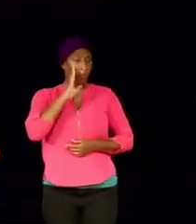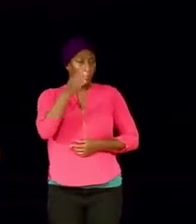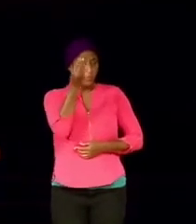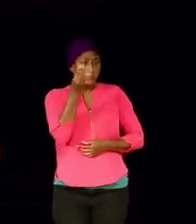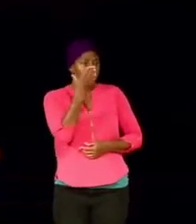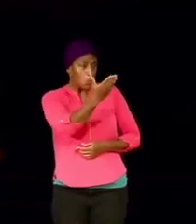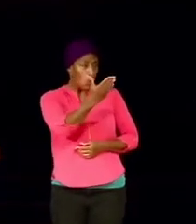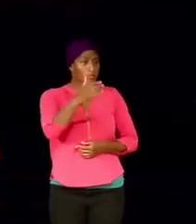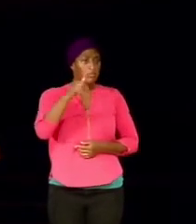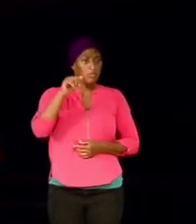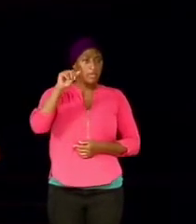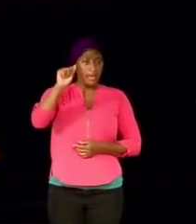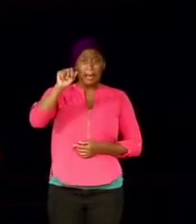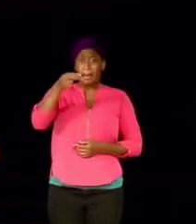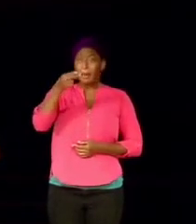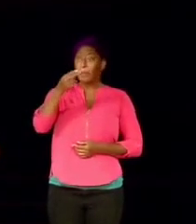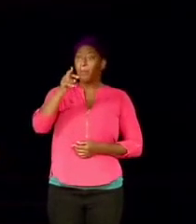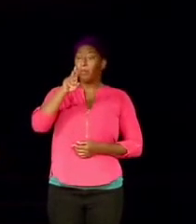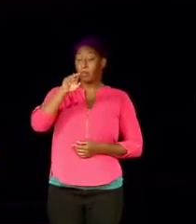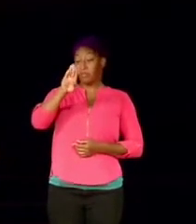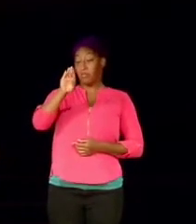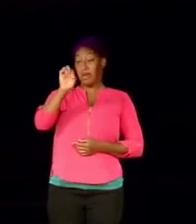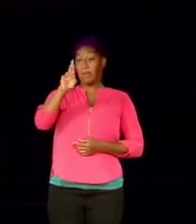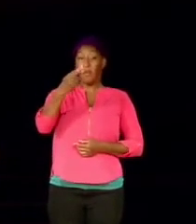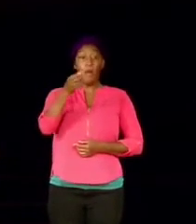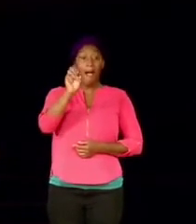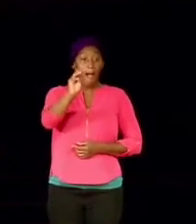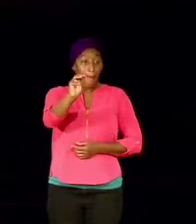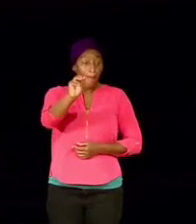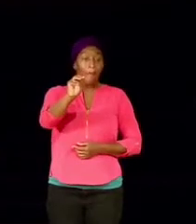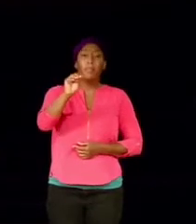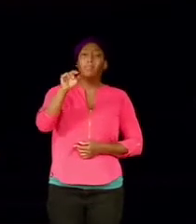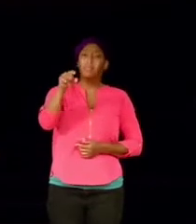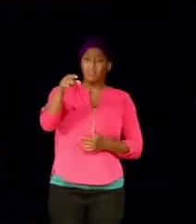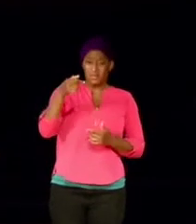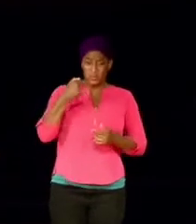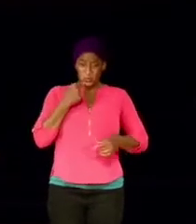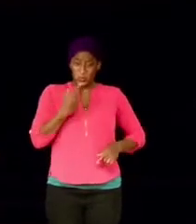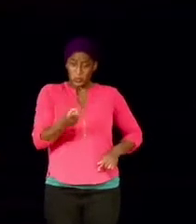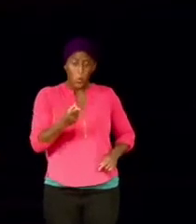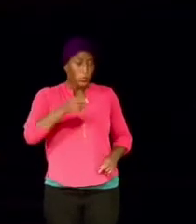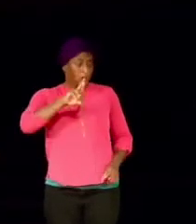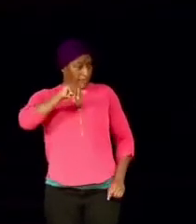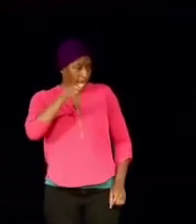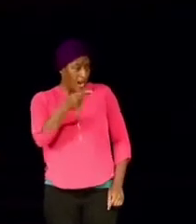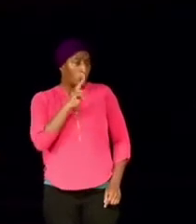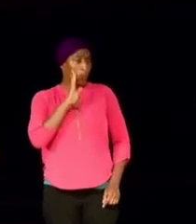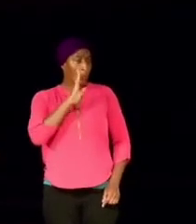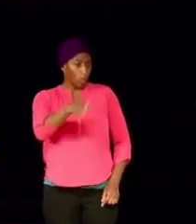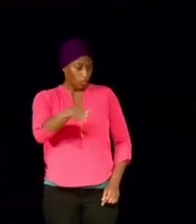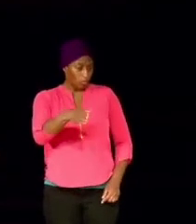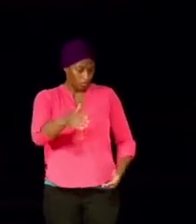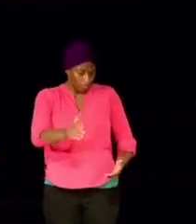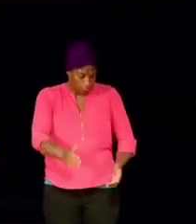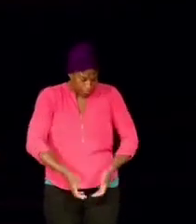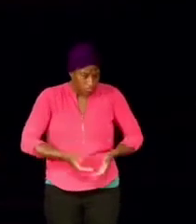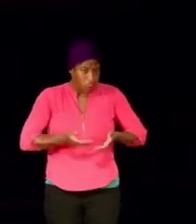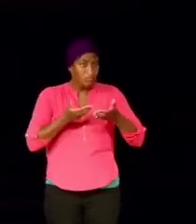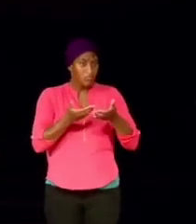Abraham that Sarah would nurse a baby?